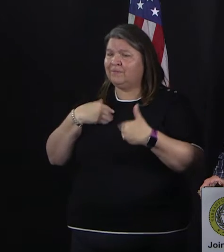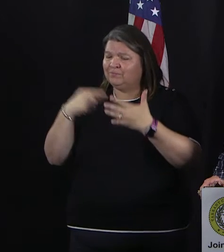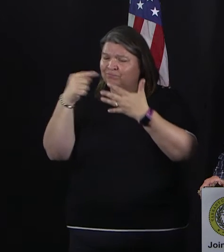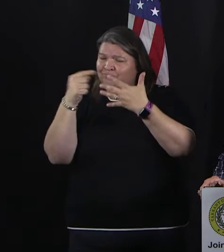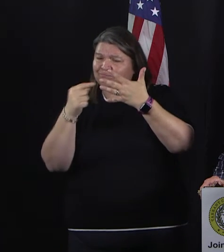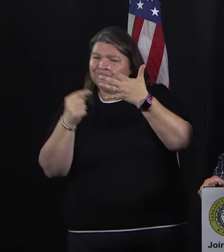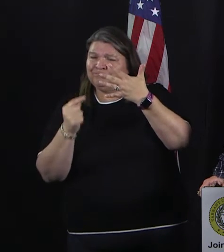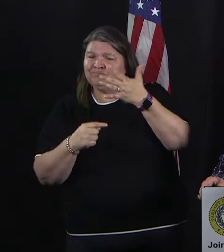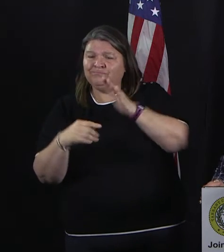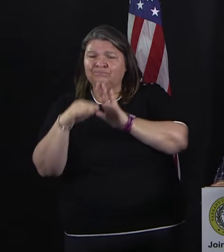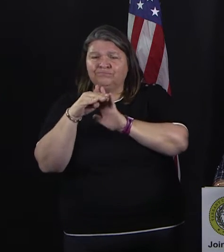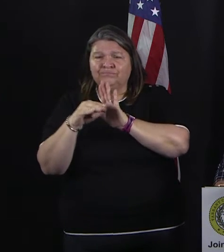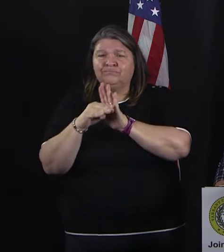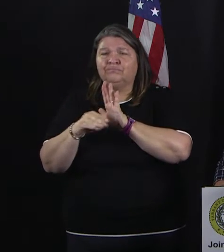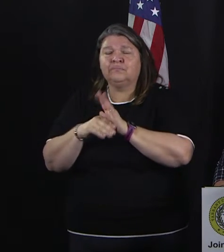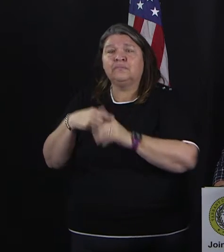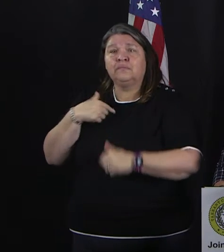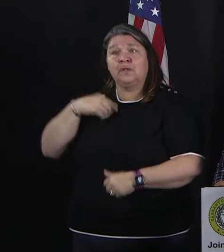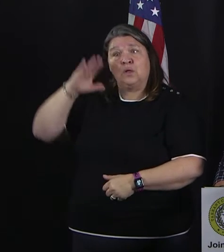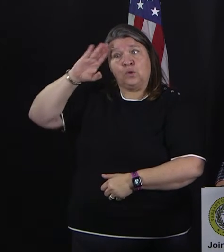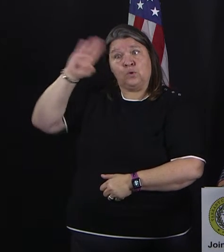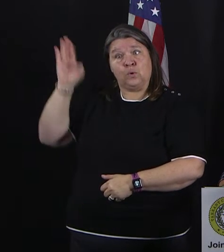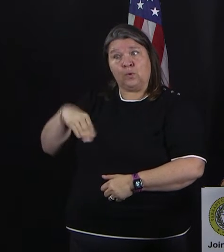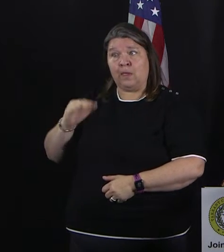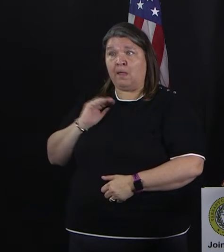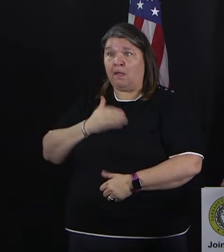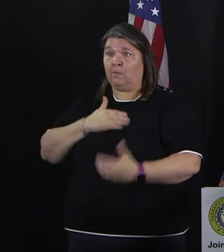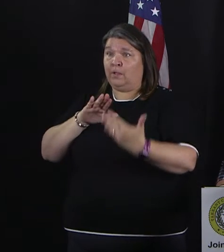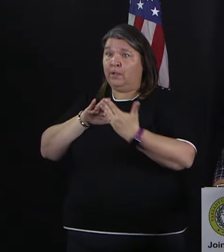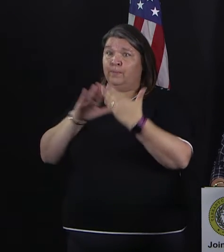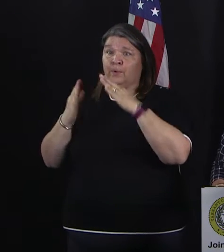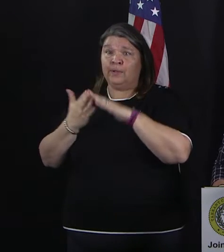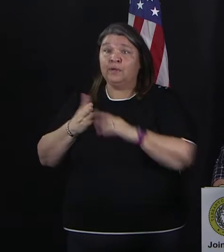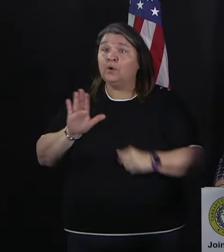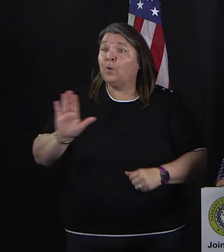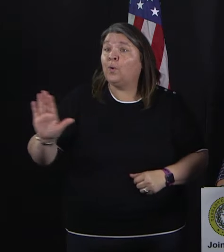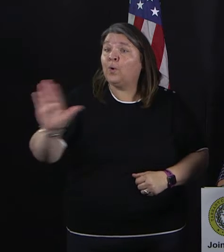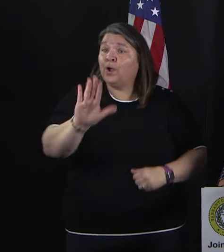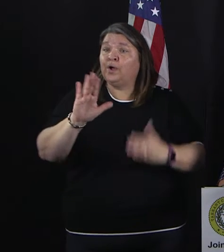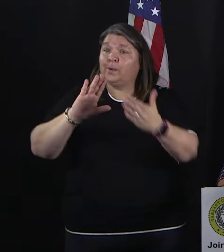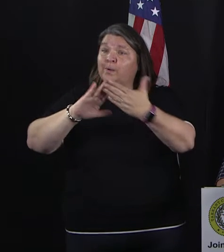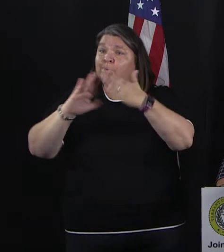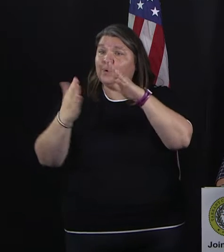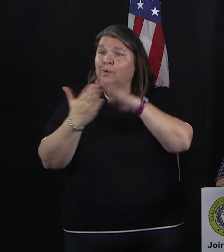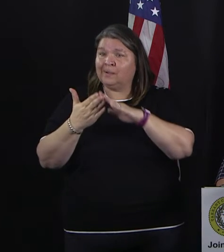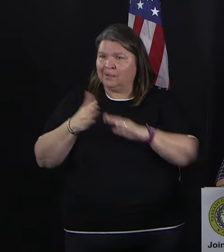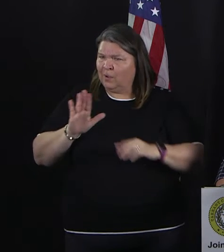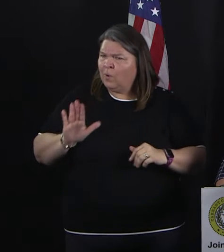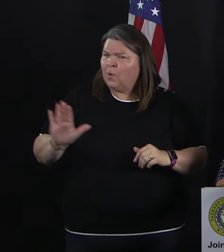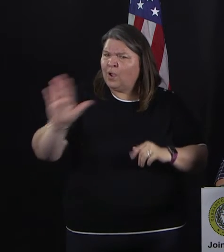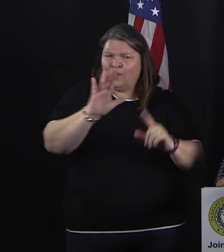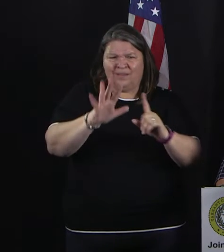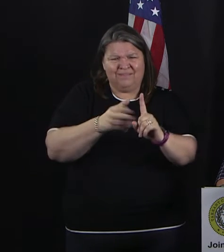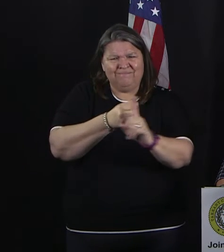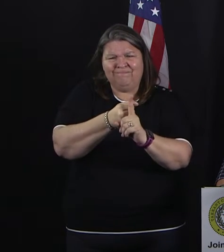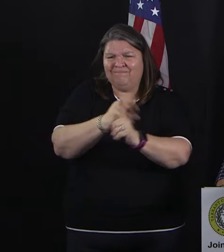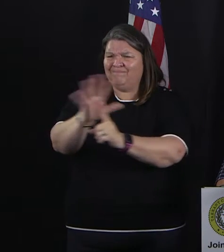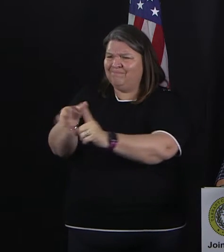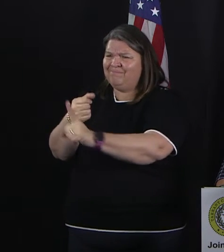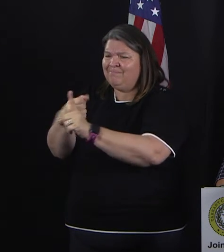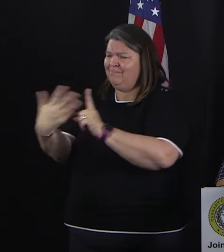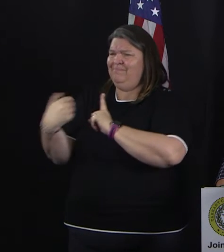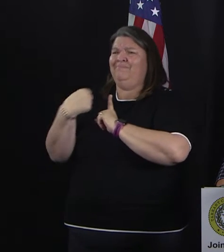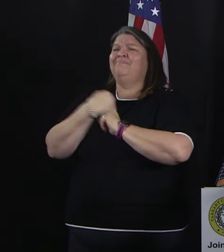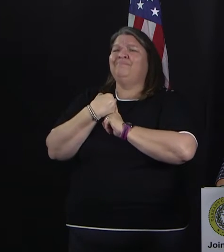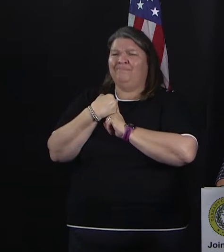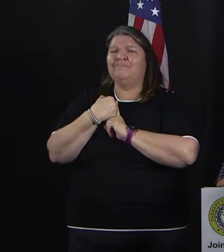and we are looking at how do we cut our expenses and continue to be good stewards of your tax dollars. But the quicker